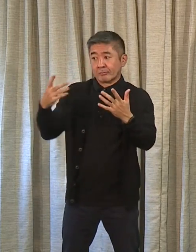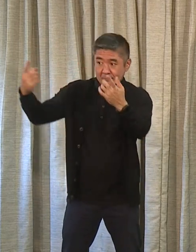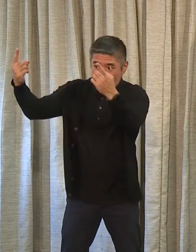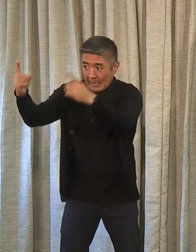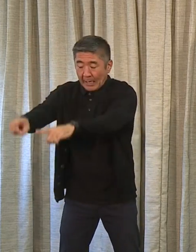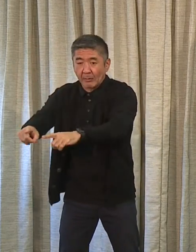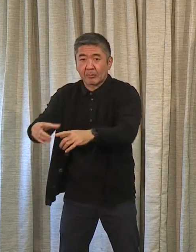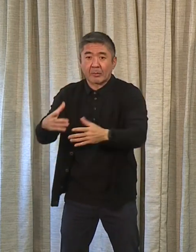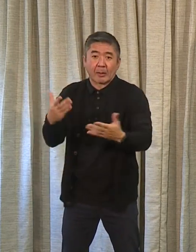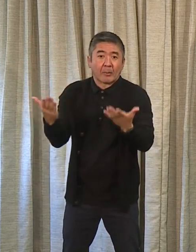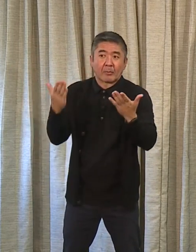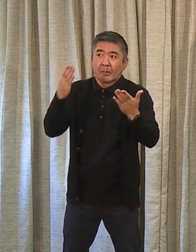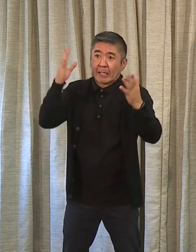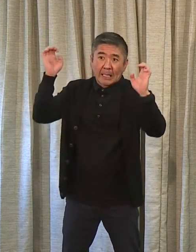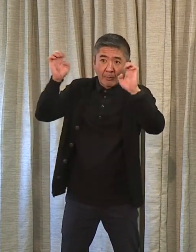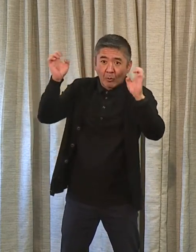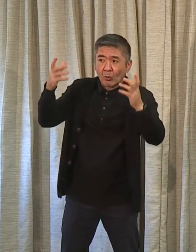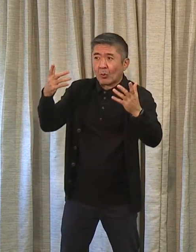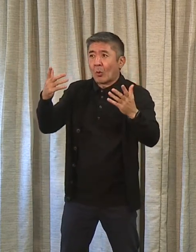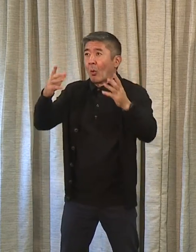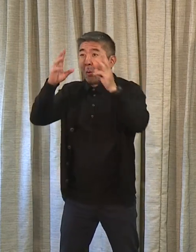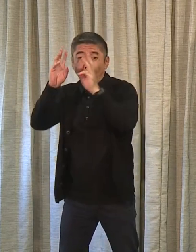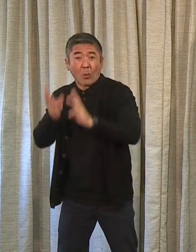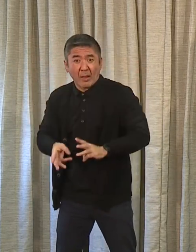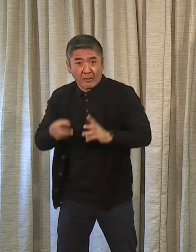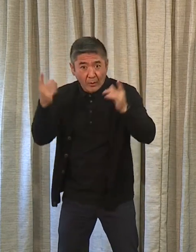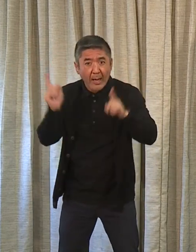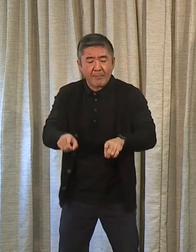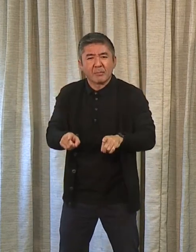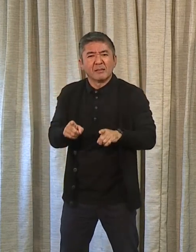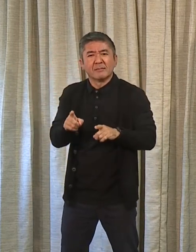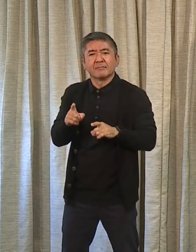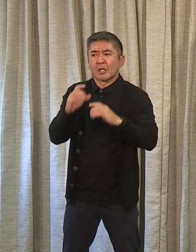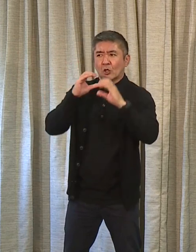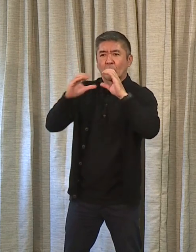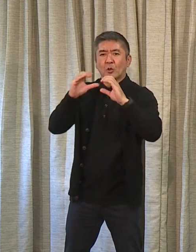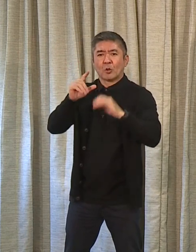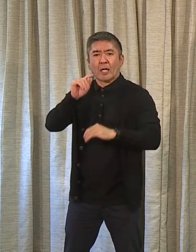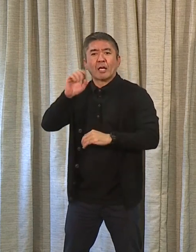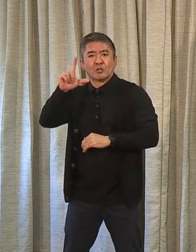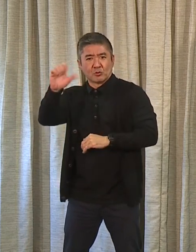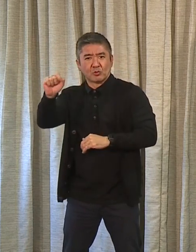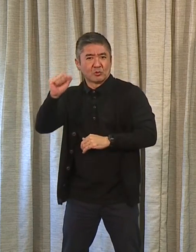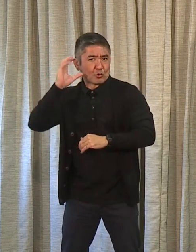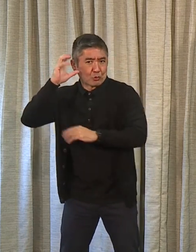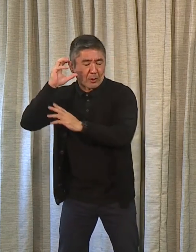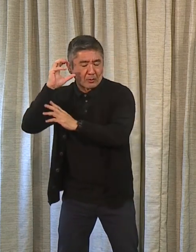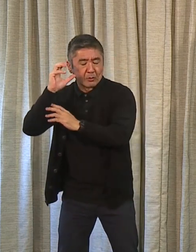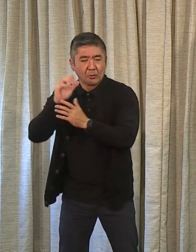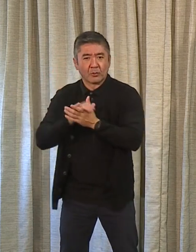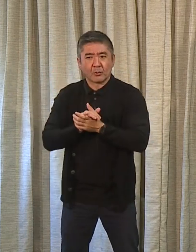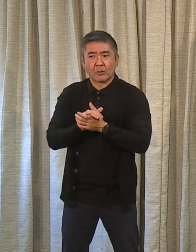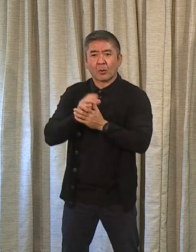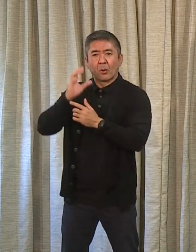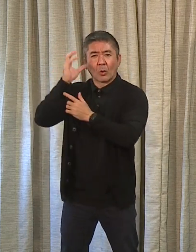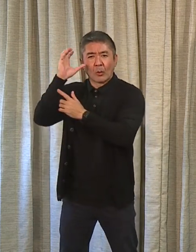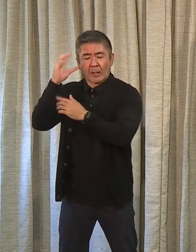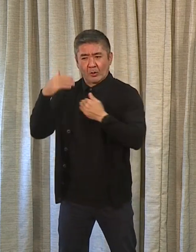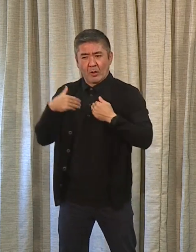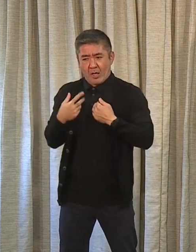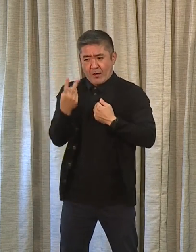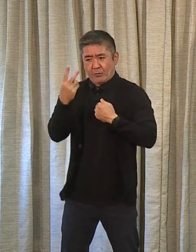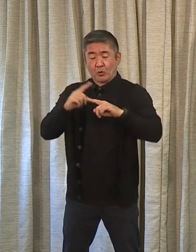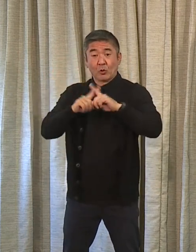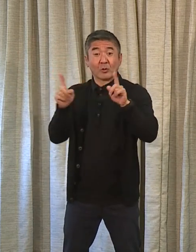It could be an emergency or a weather event. And our radio is composed of these two different